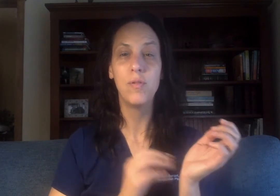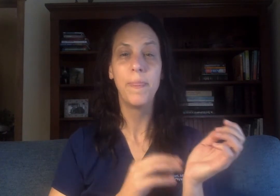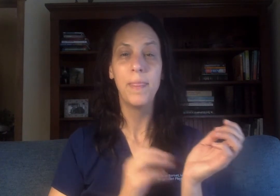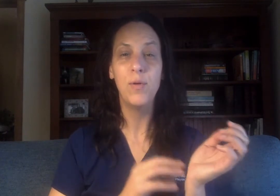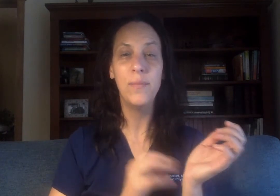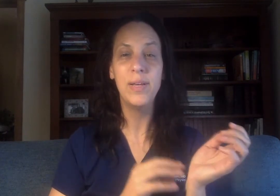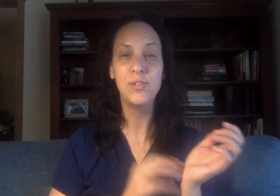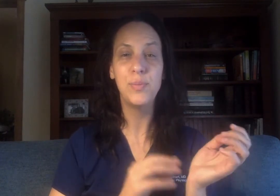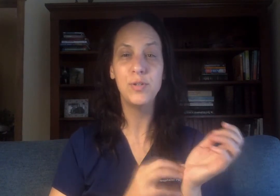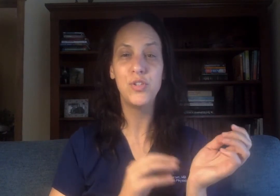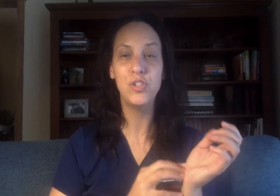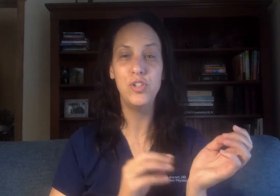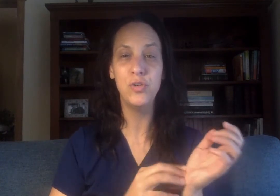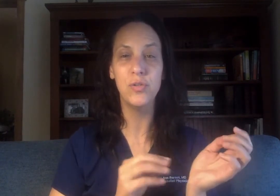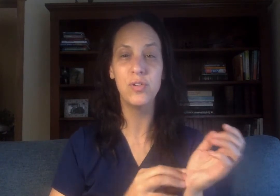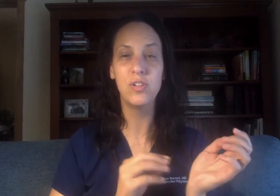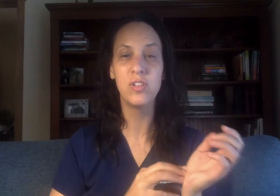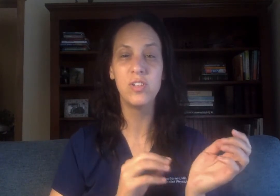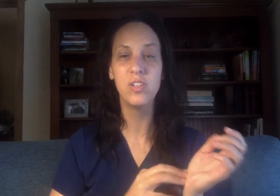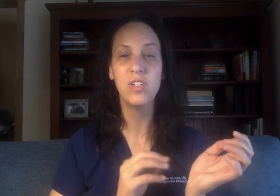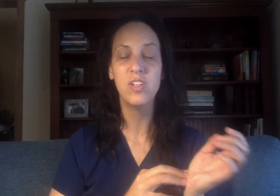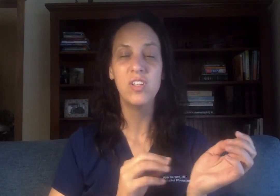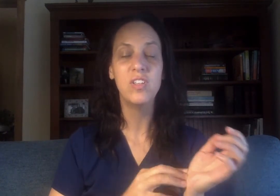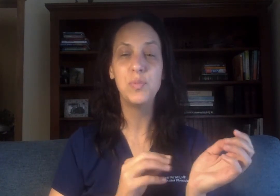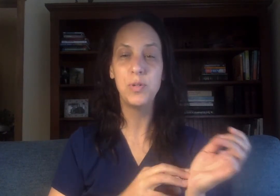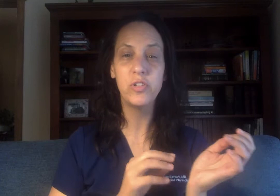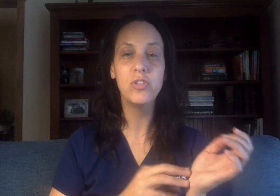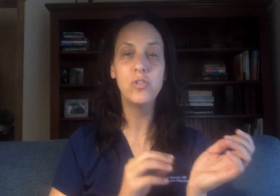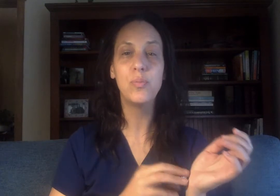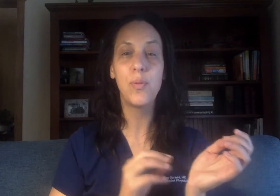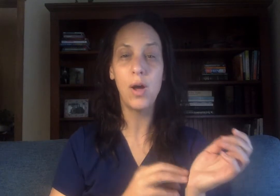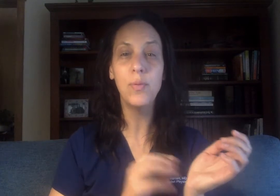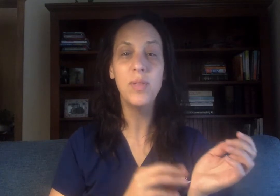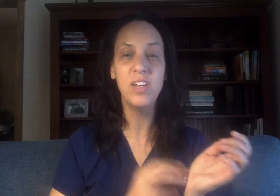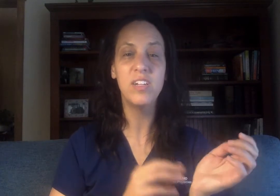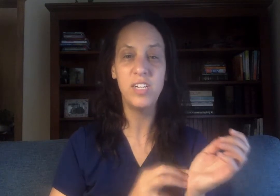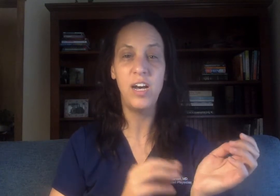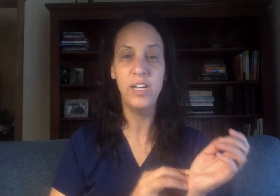What am I supposed to do? This person is probably going to die.